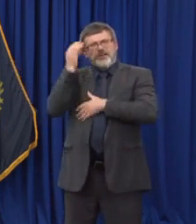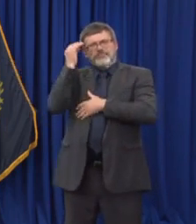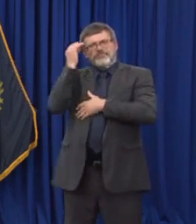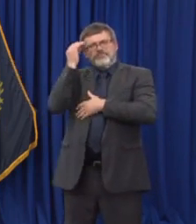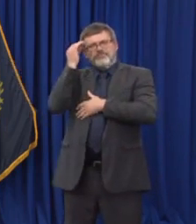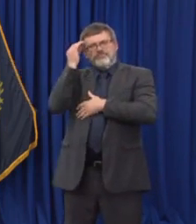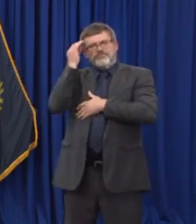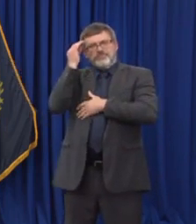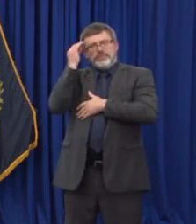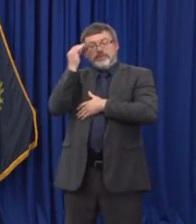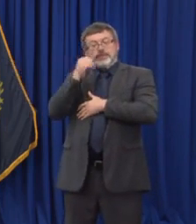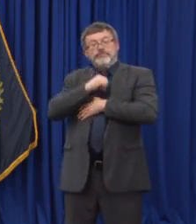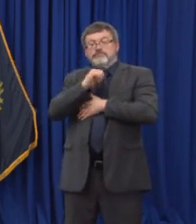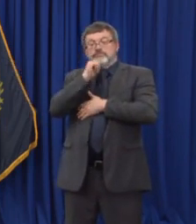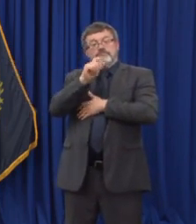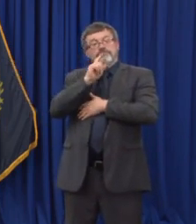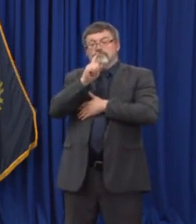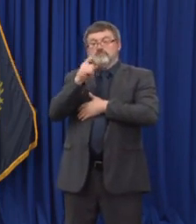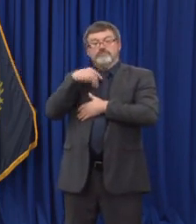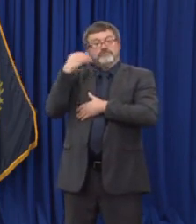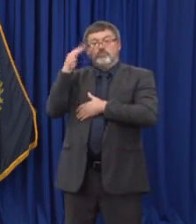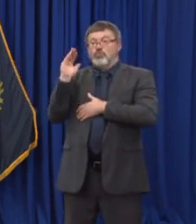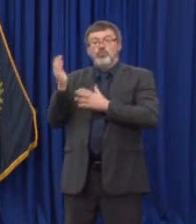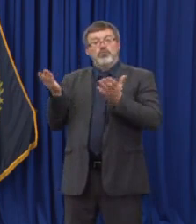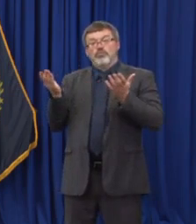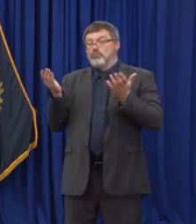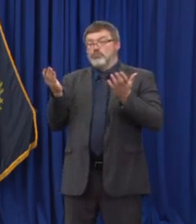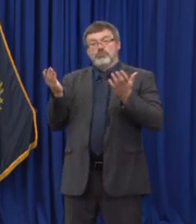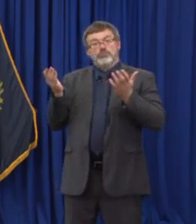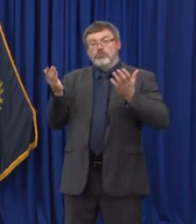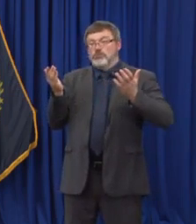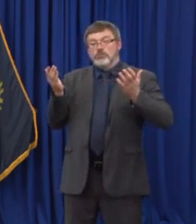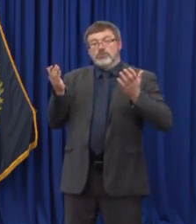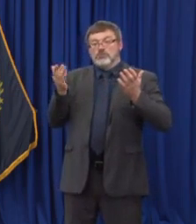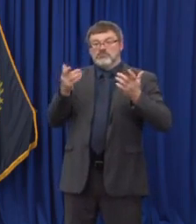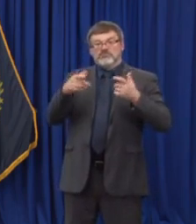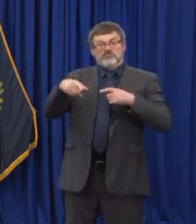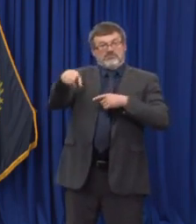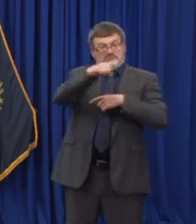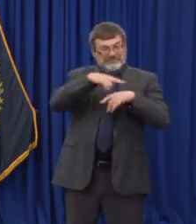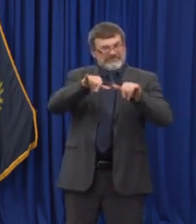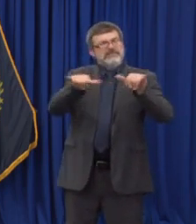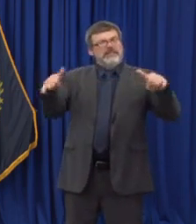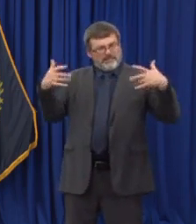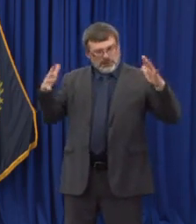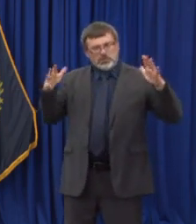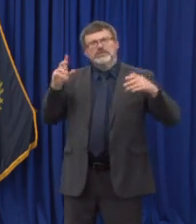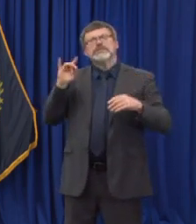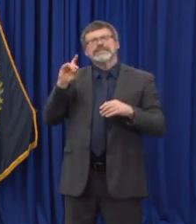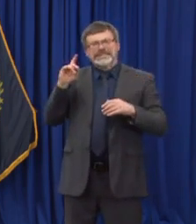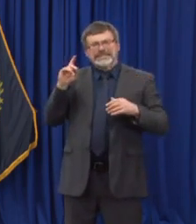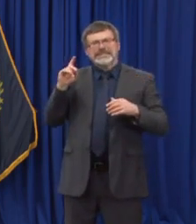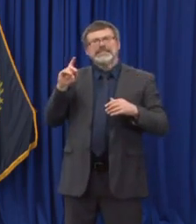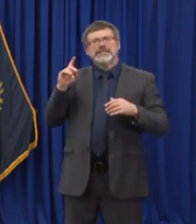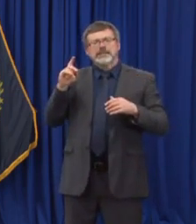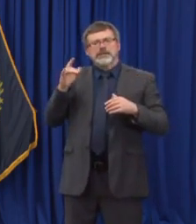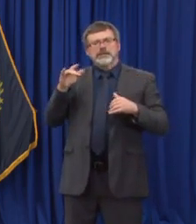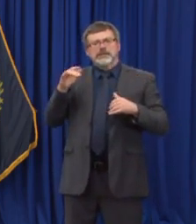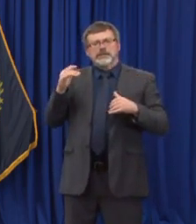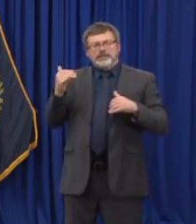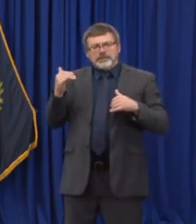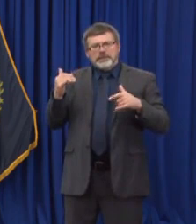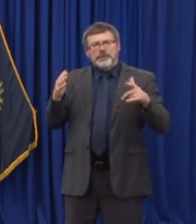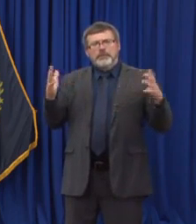community so it decreased during the stay-at-home orders and now about 25 to 30 percent of our people have